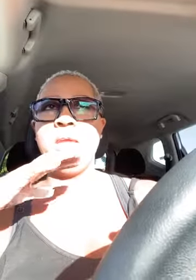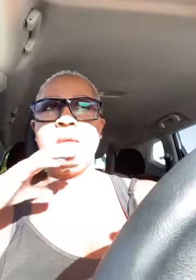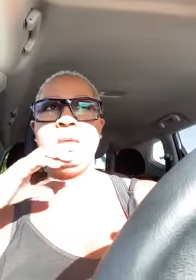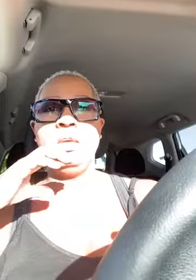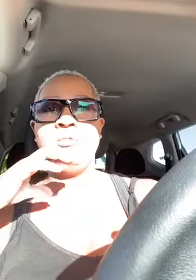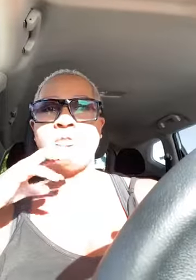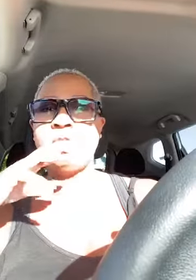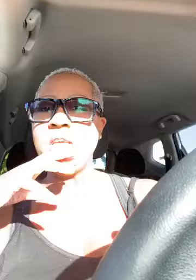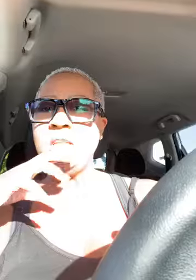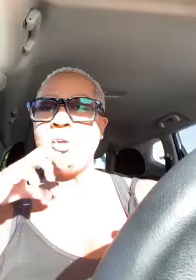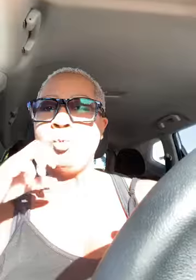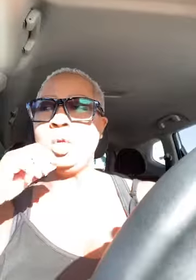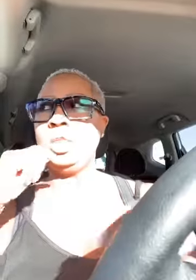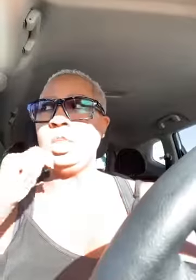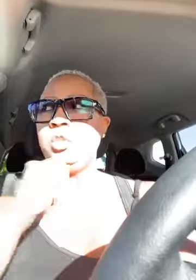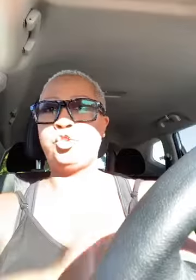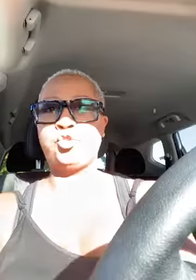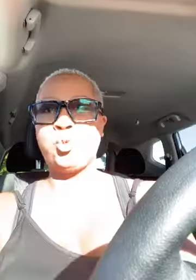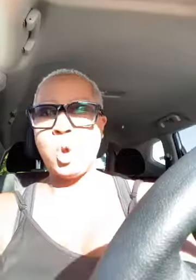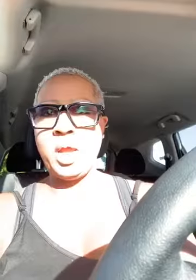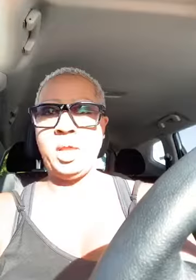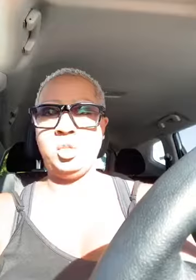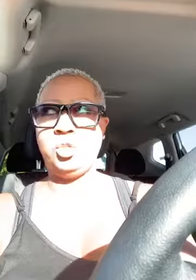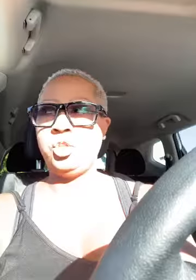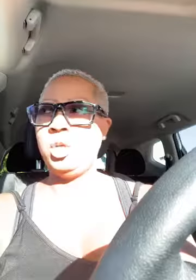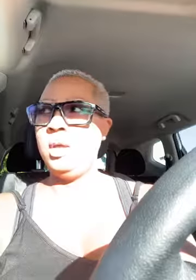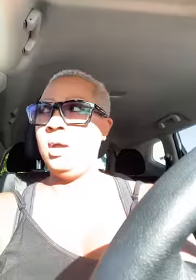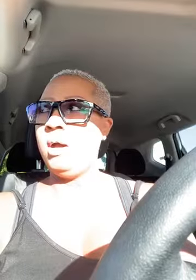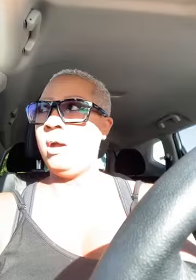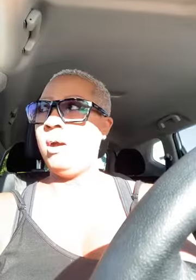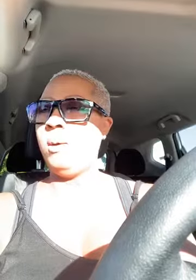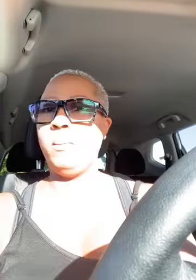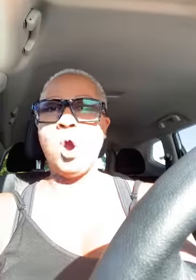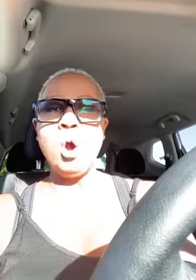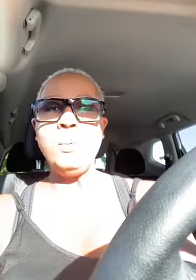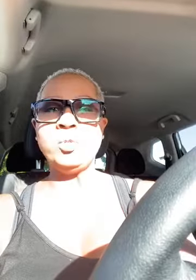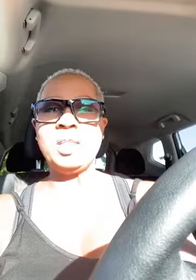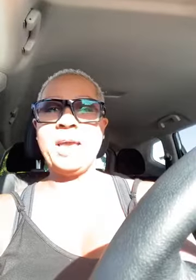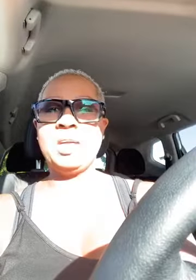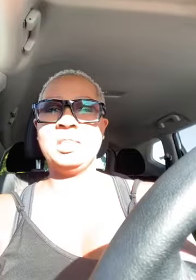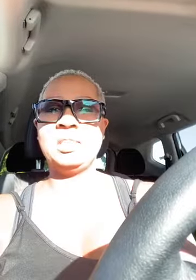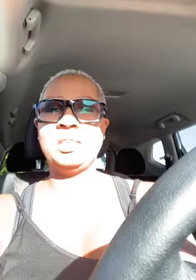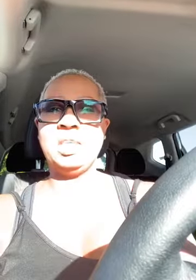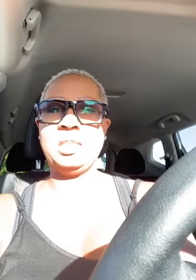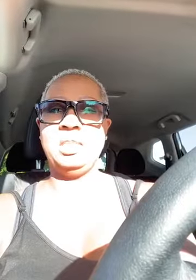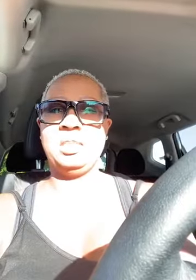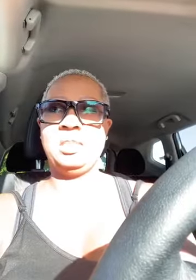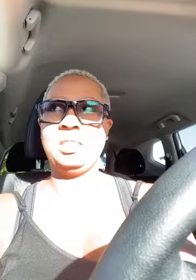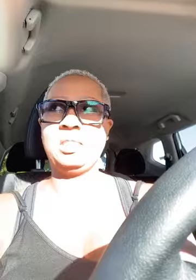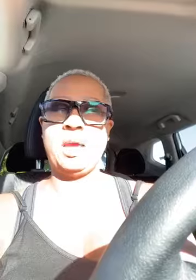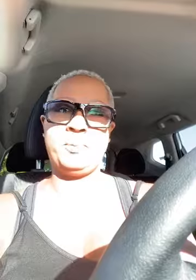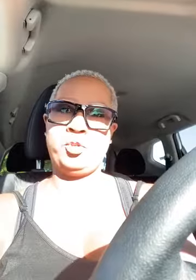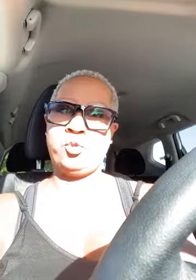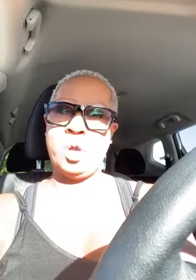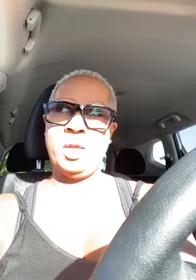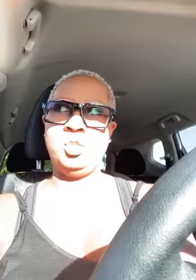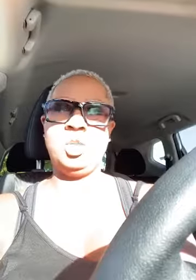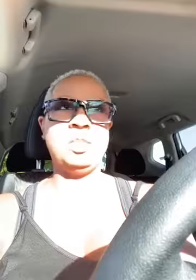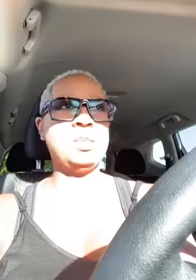feeling really strange um almost like a sickness type of strange and it's